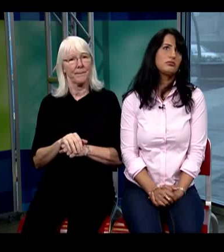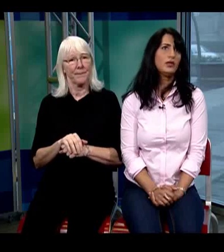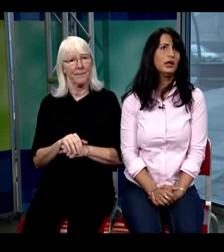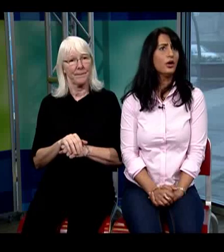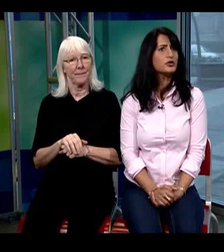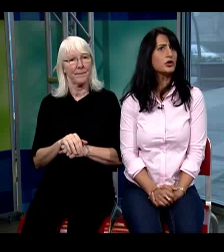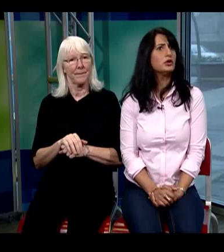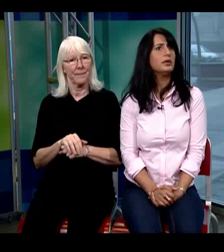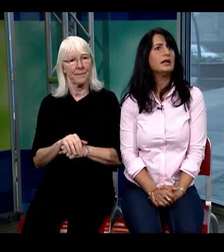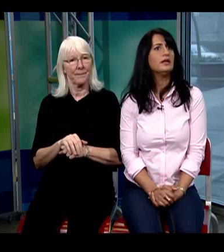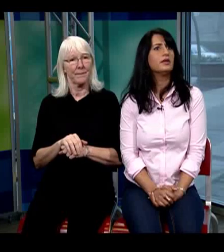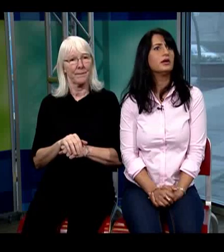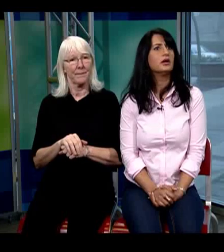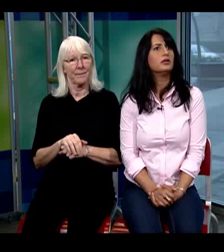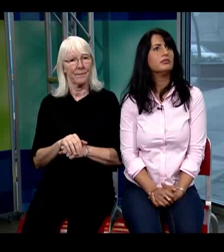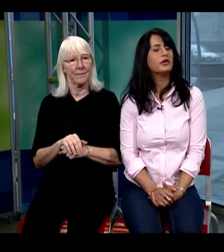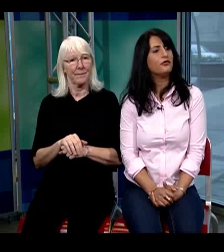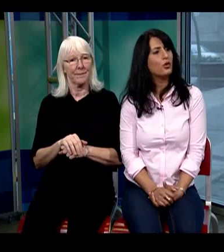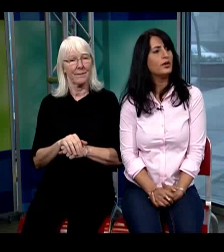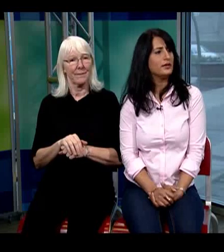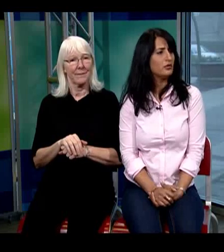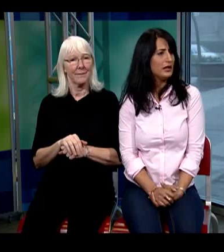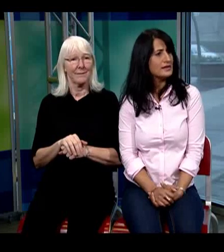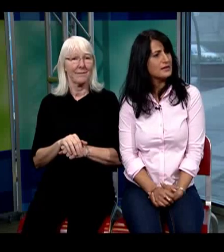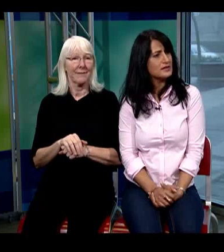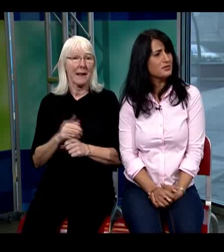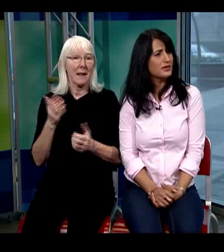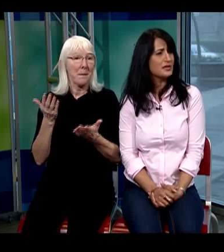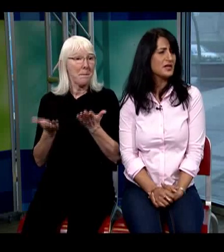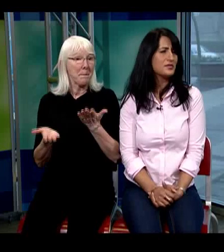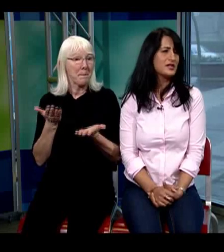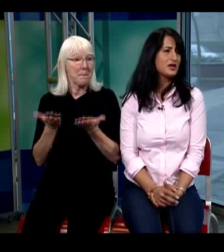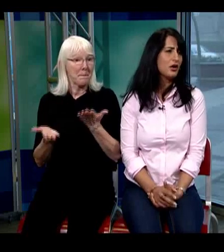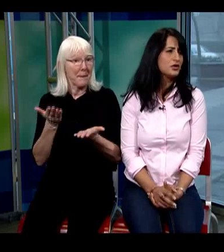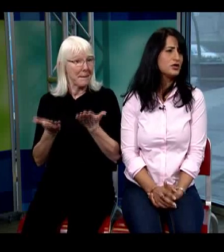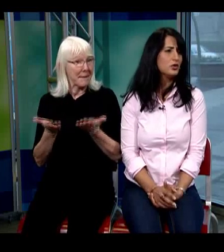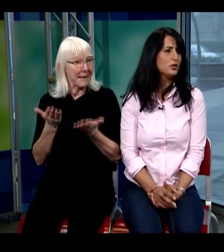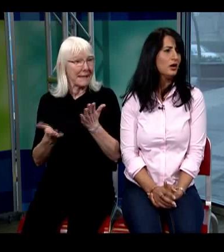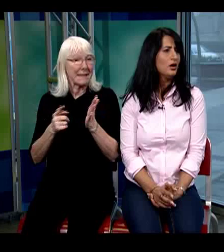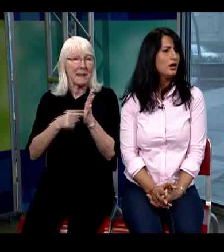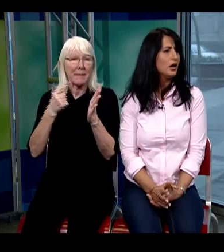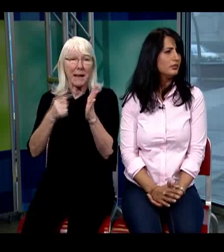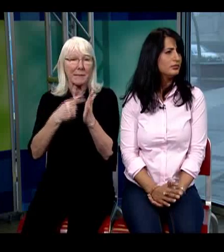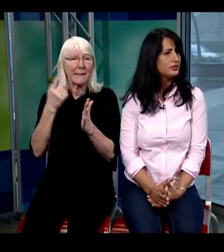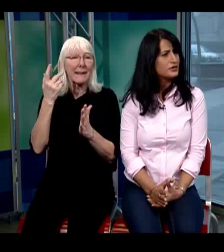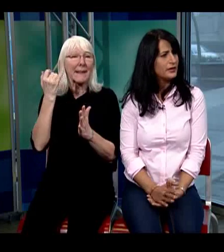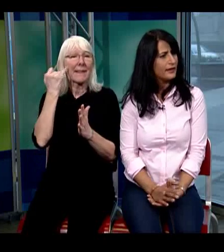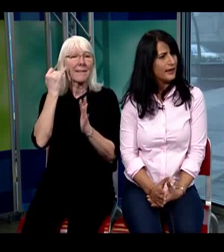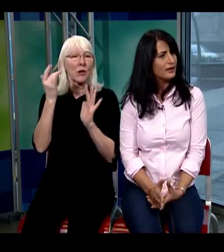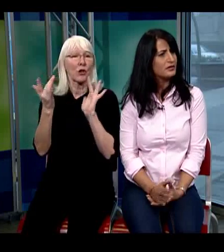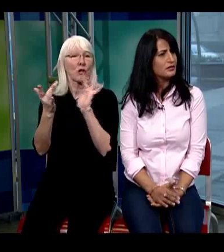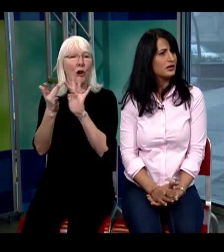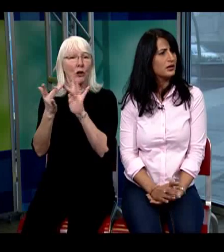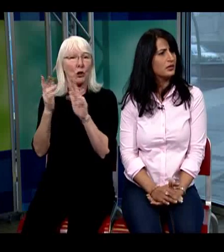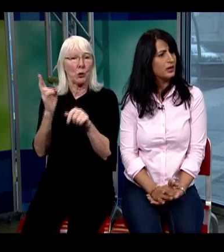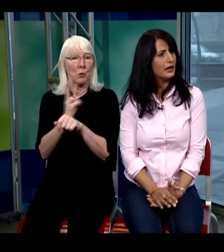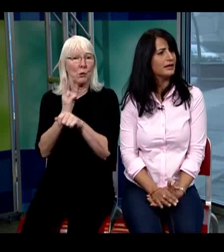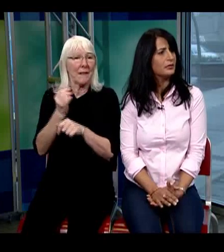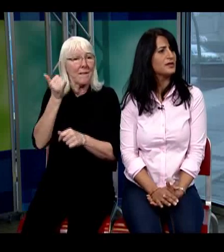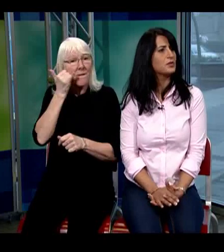It also could be the the phone and the relay system sometimes it's hard to get that aligned up as